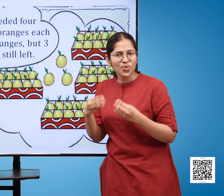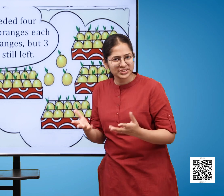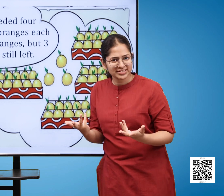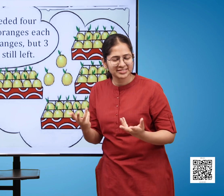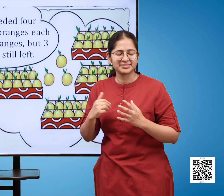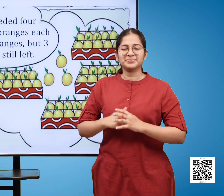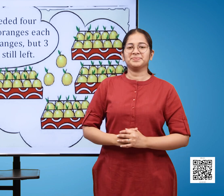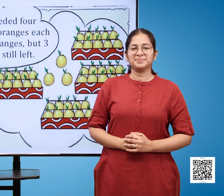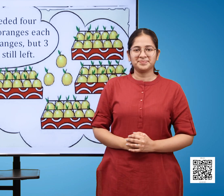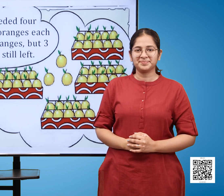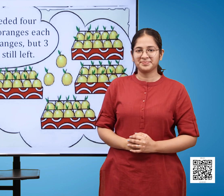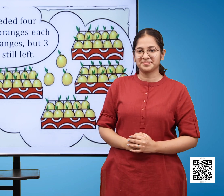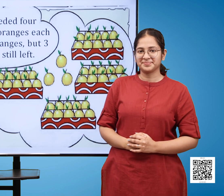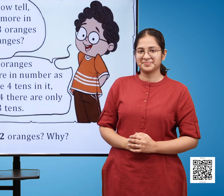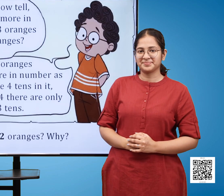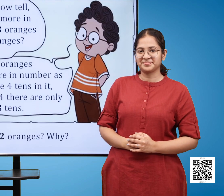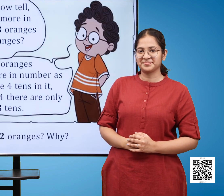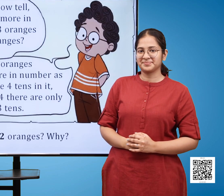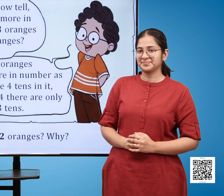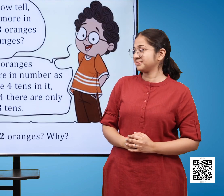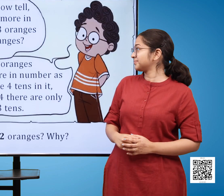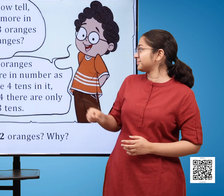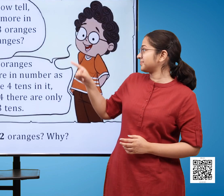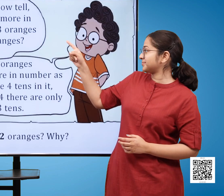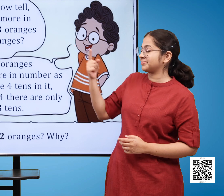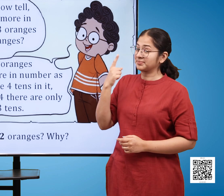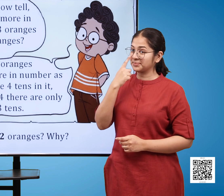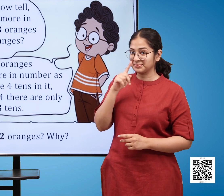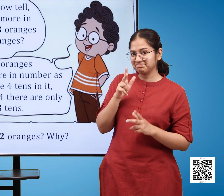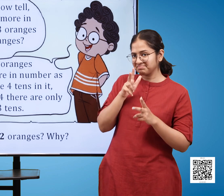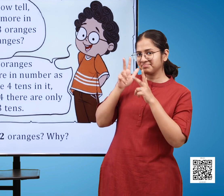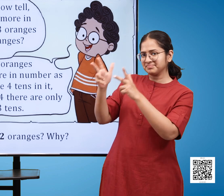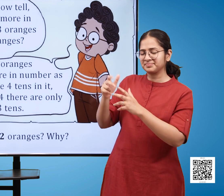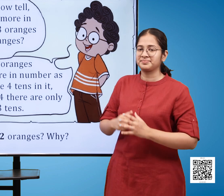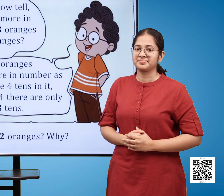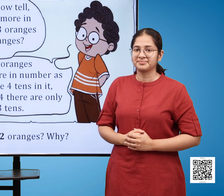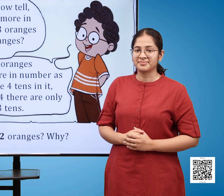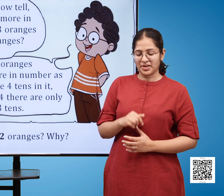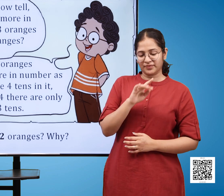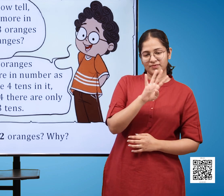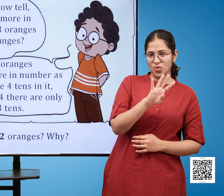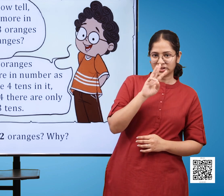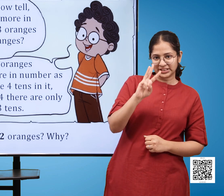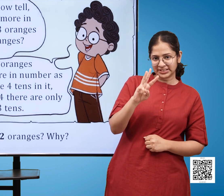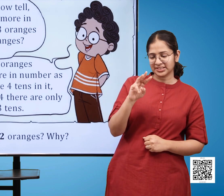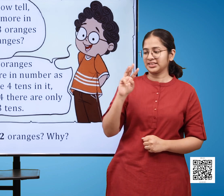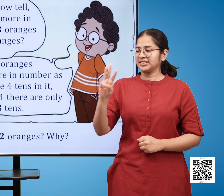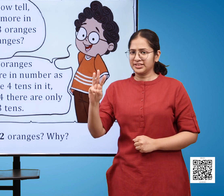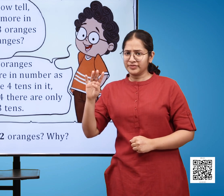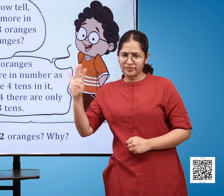oranges are left in the next image the lady says can you now tell which are more in number